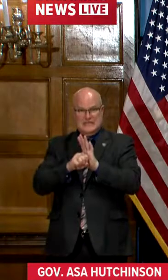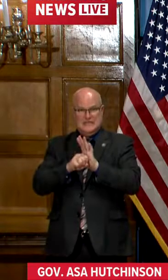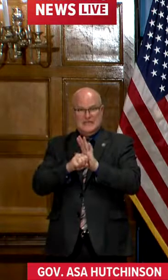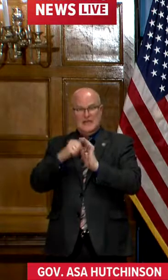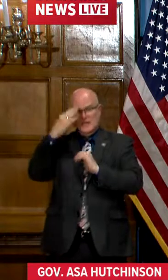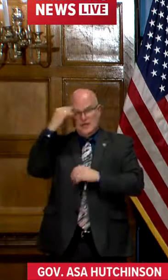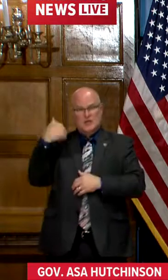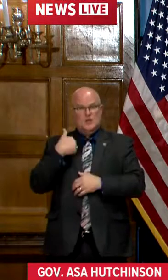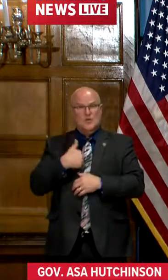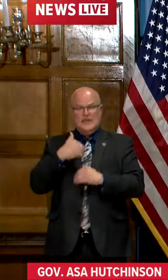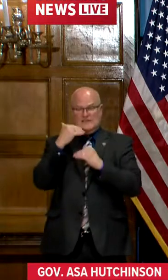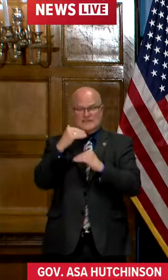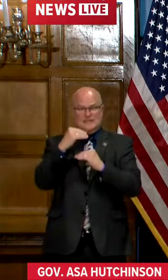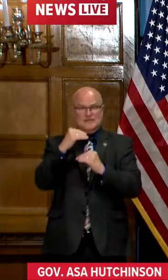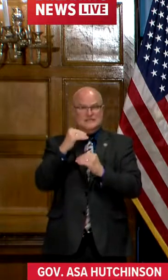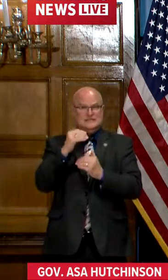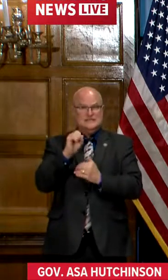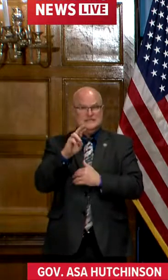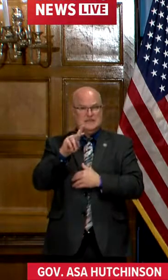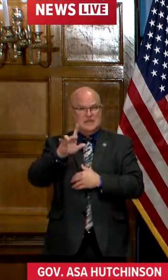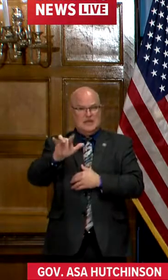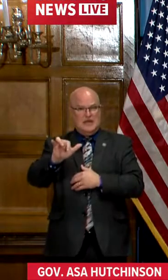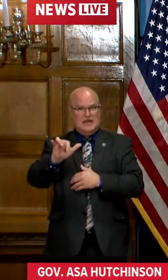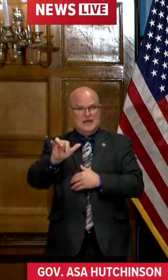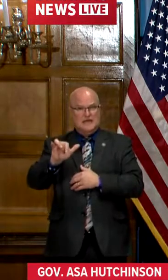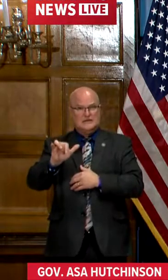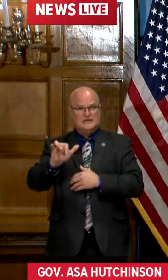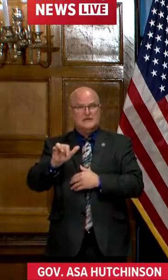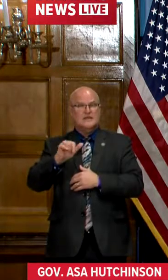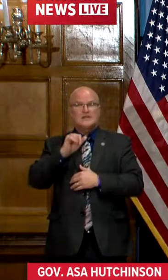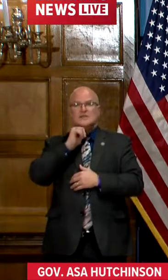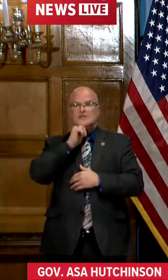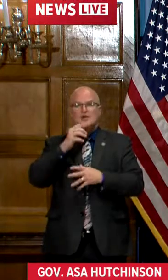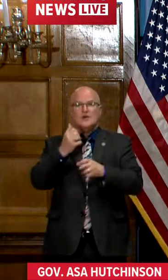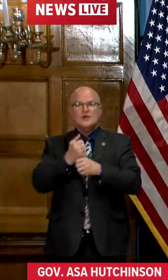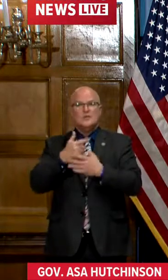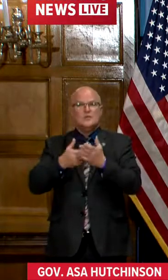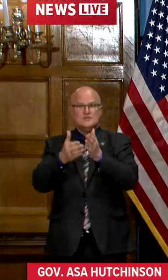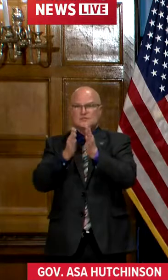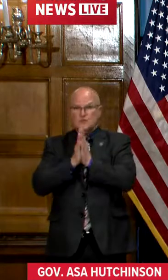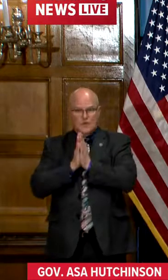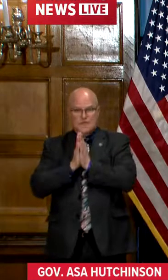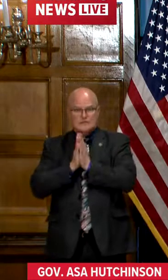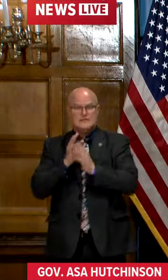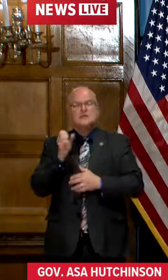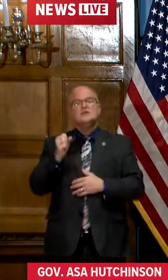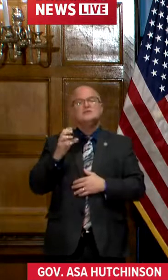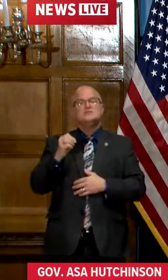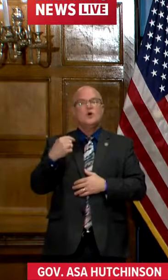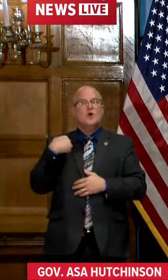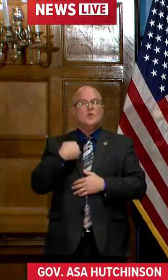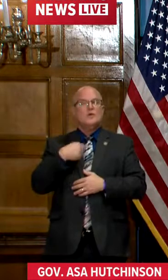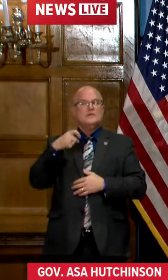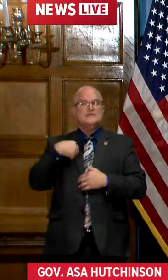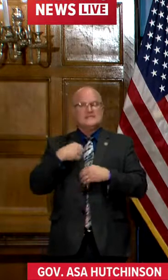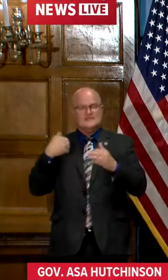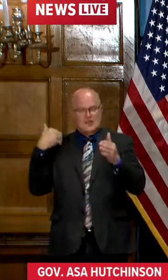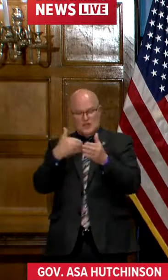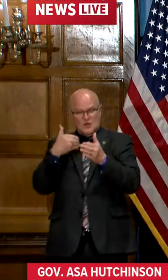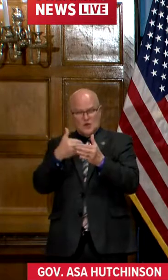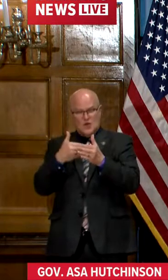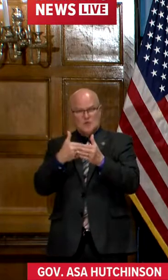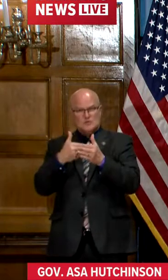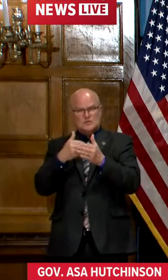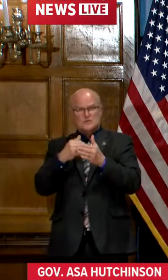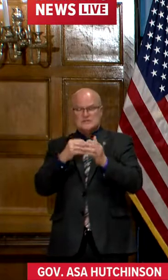Because we have a limited supply, everybody does not get what they have requested. And so we have to have very close and